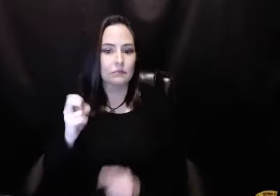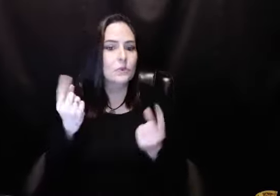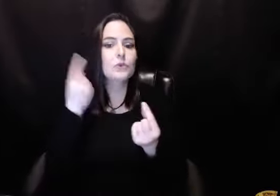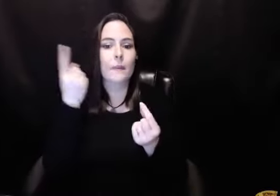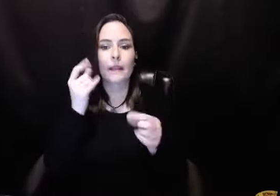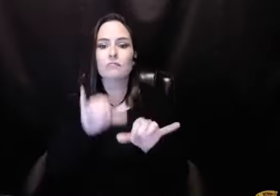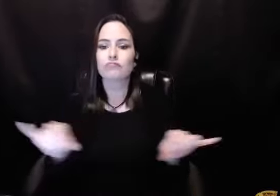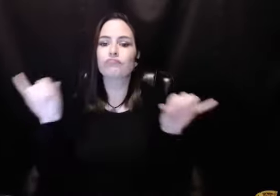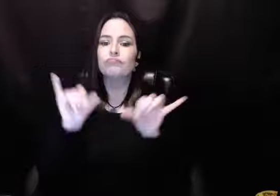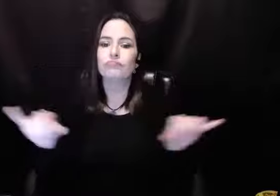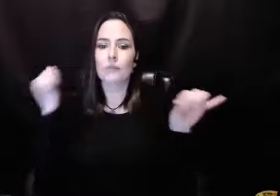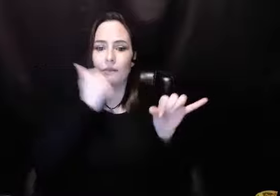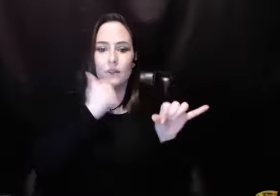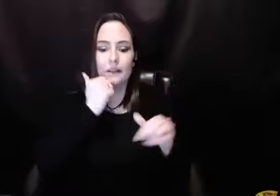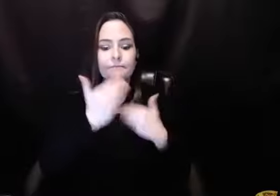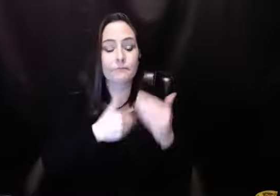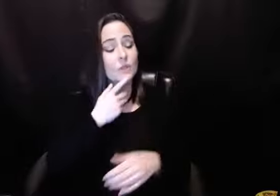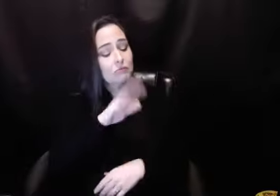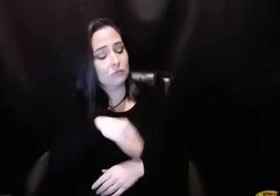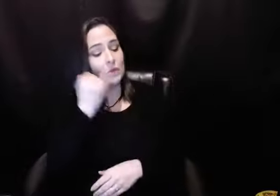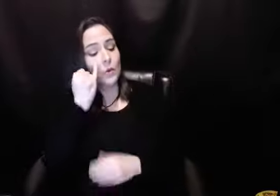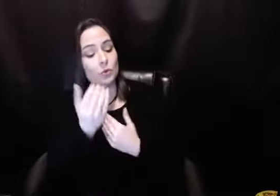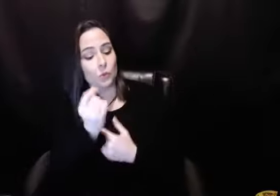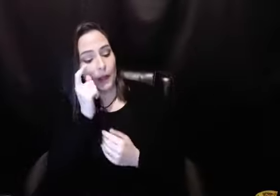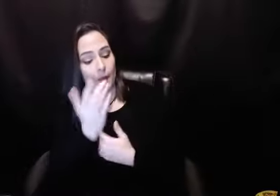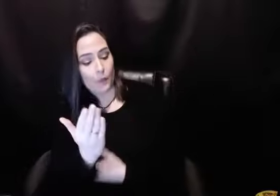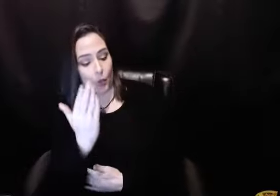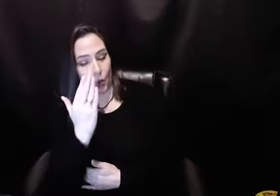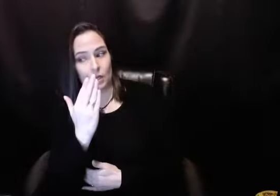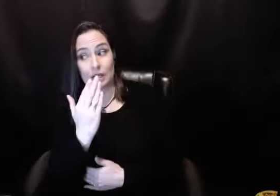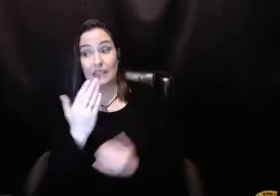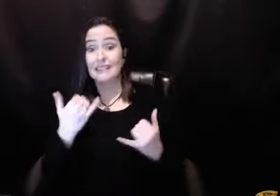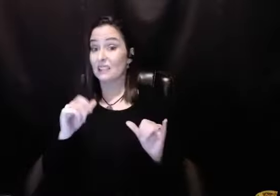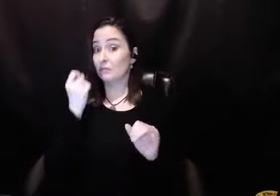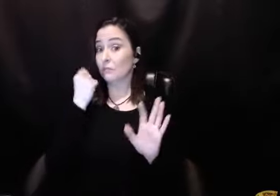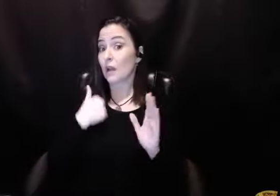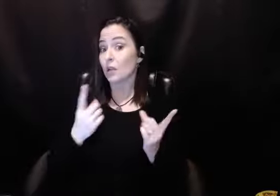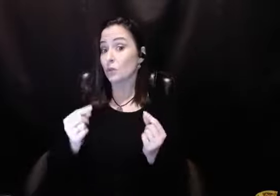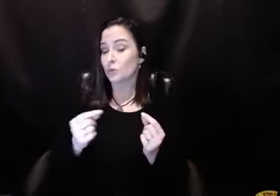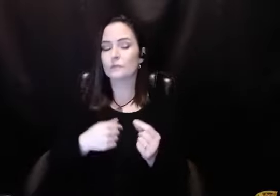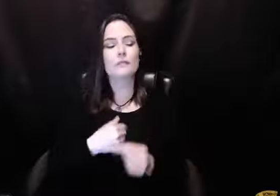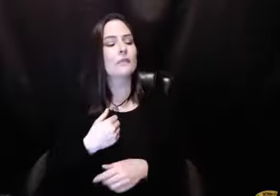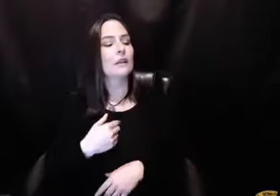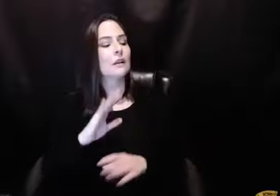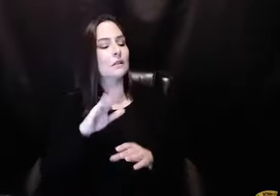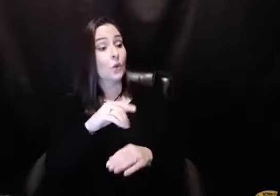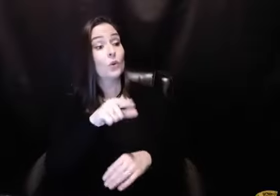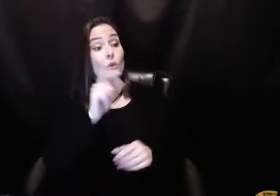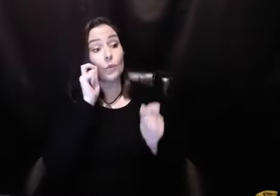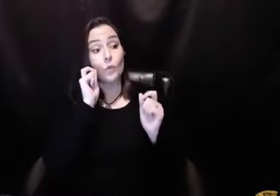A daily routine. Start to do something right away. And so, the very first thing she said to do when you wake up in the morning, say, I didn't do this